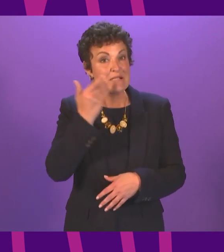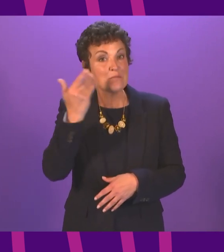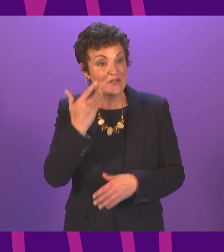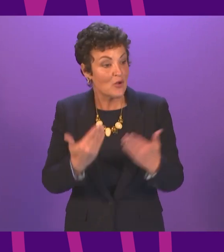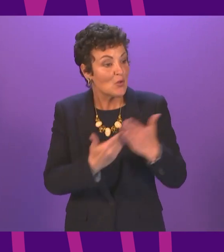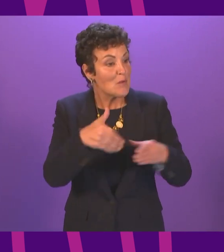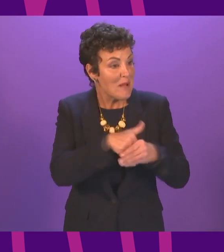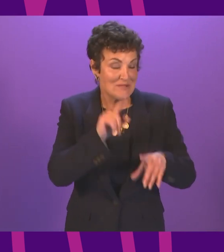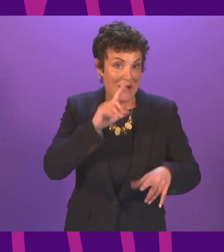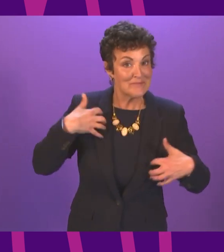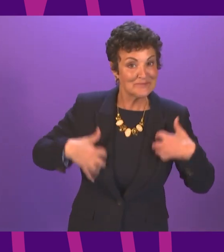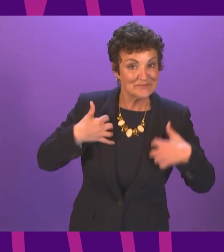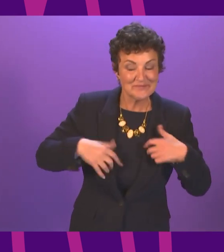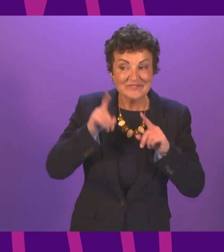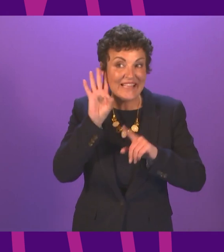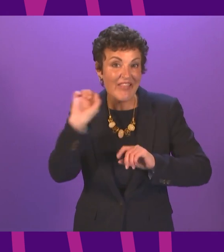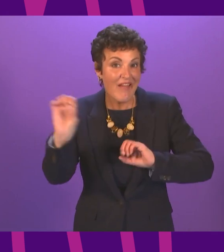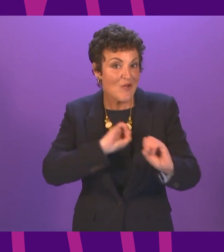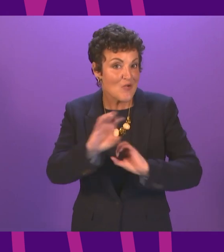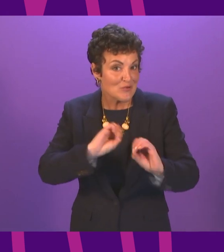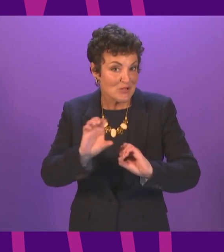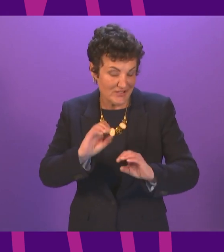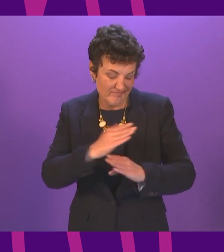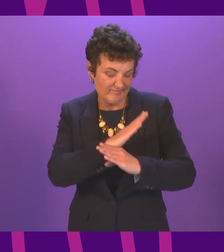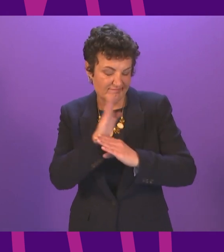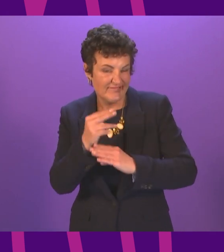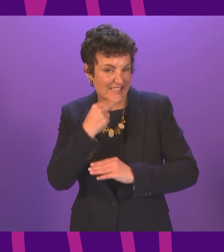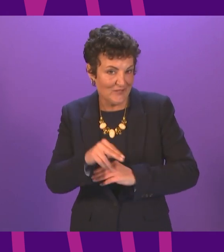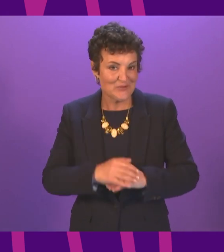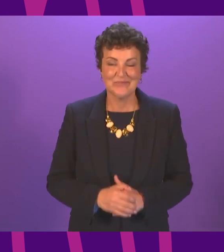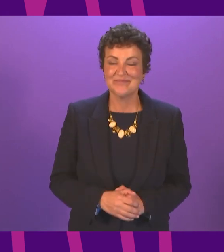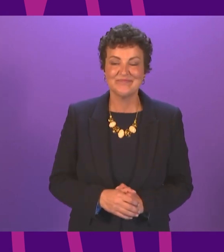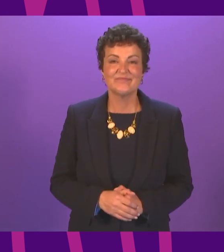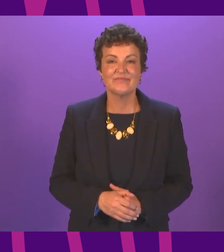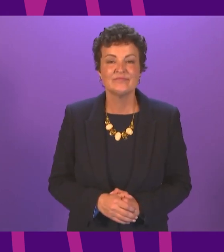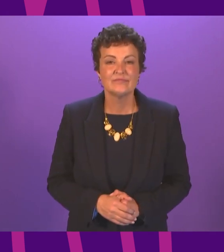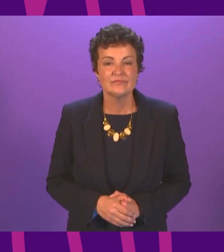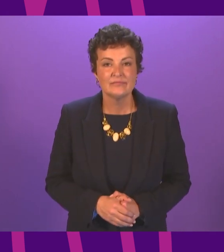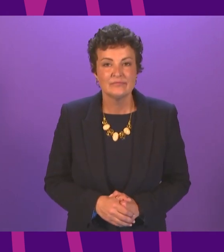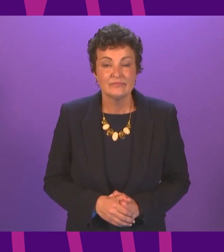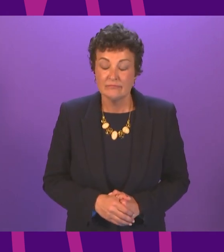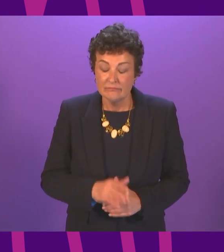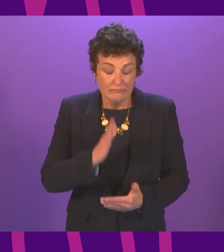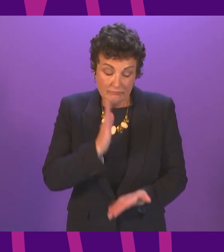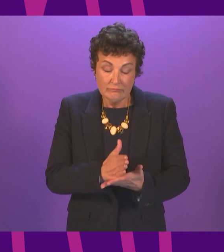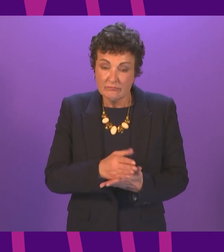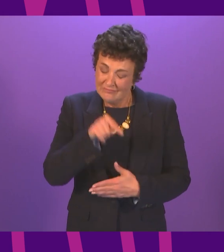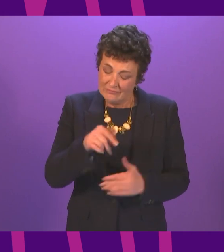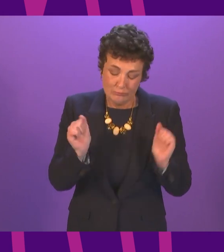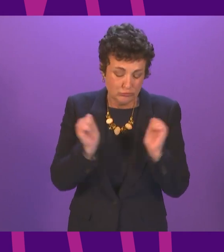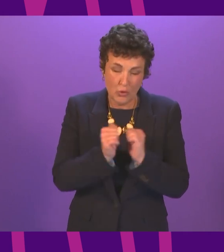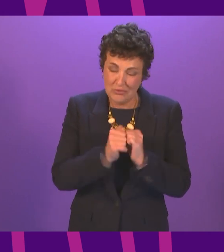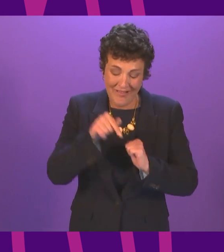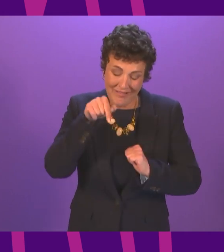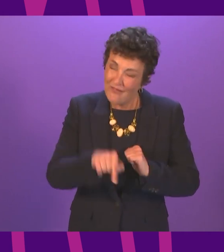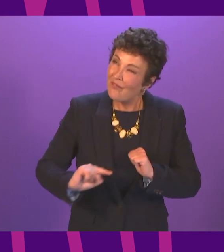members, and I look forward to hearing their contributions in the course of the afternoon. It is entirely appropriate that this first debate